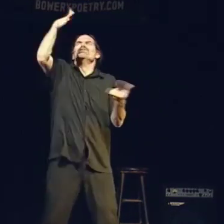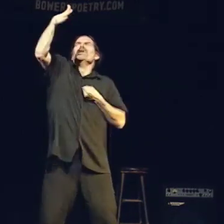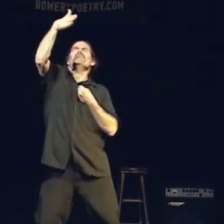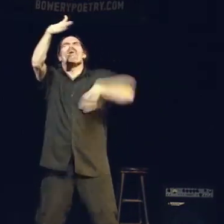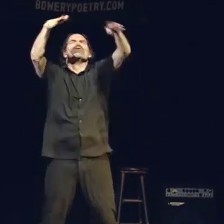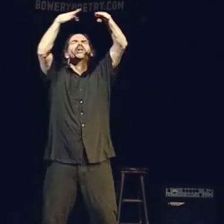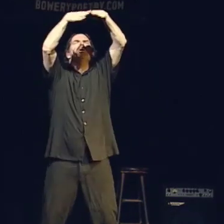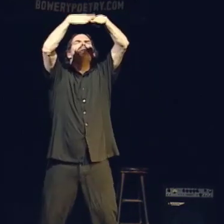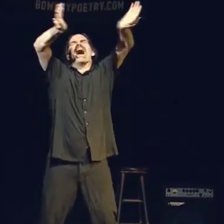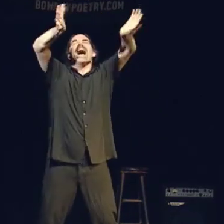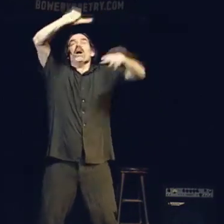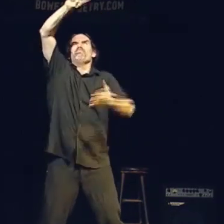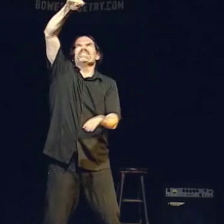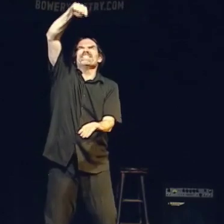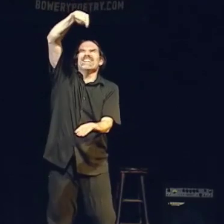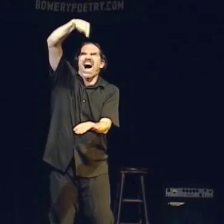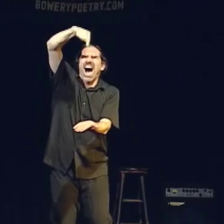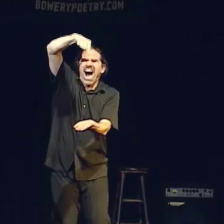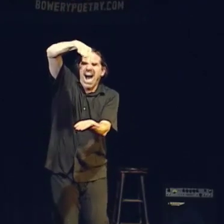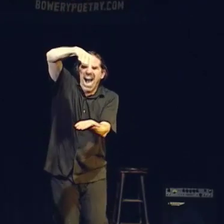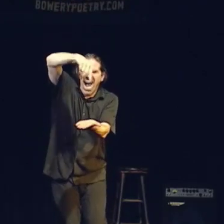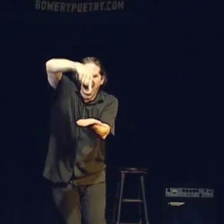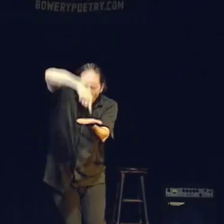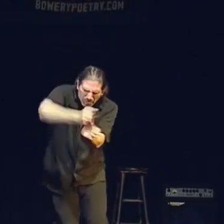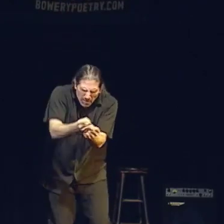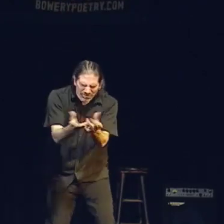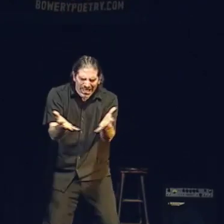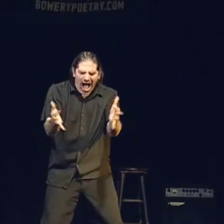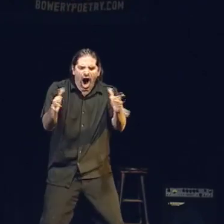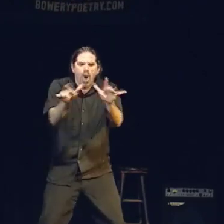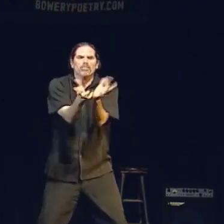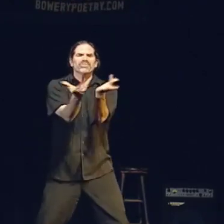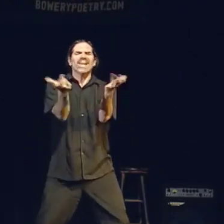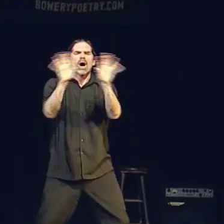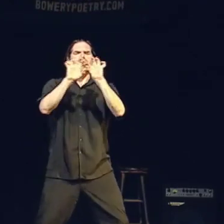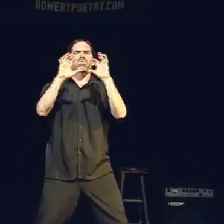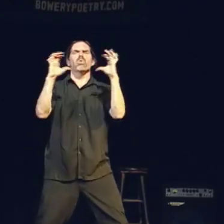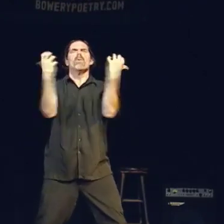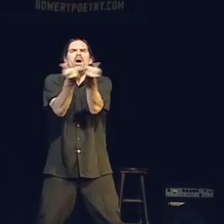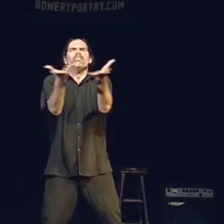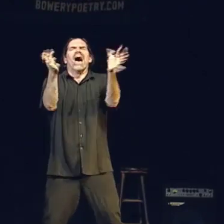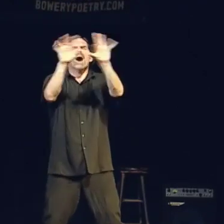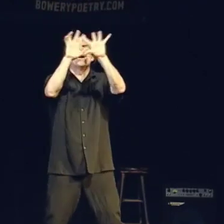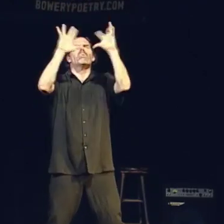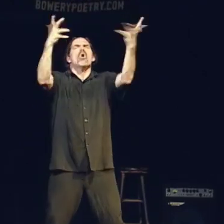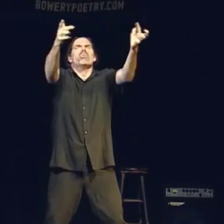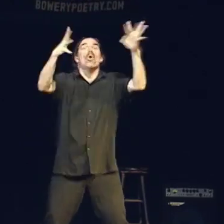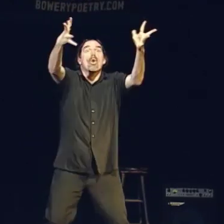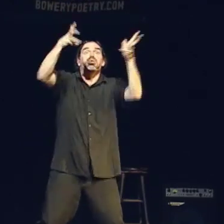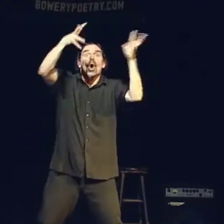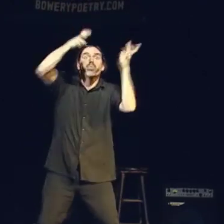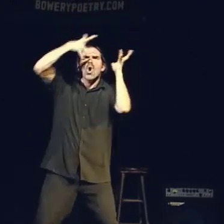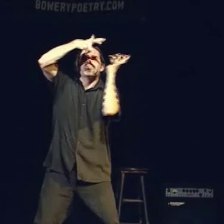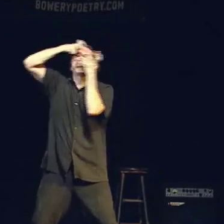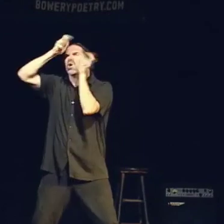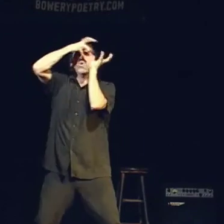It's the Bombay doors opening. It's the mushroom cloud. Eating away hair.